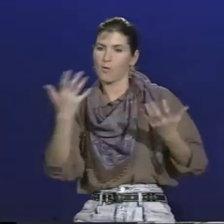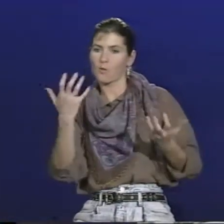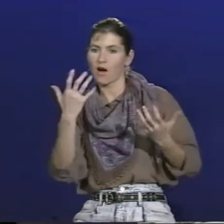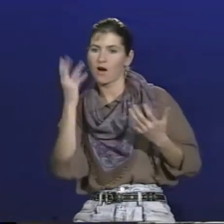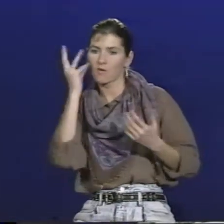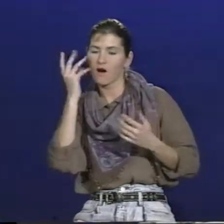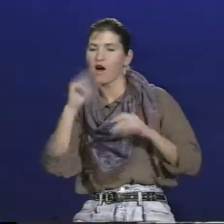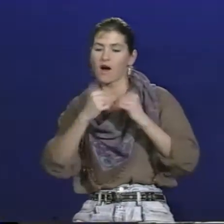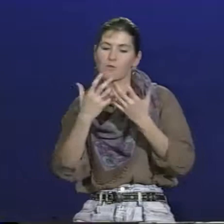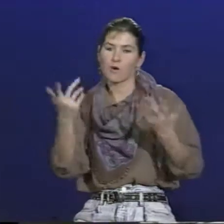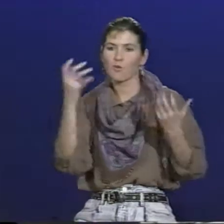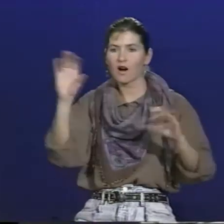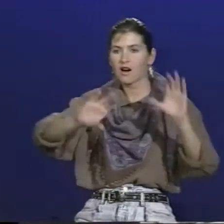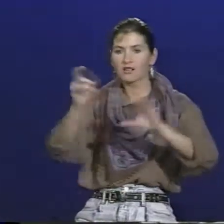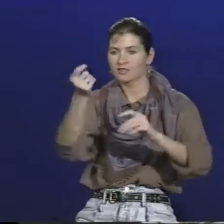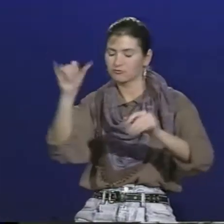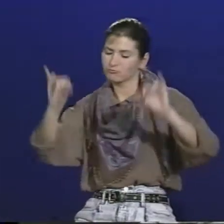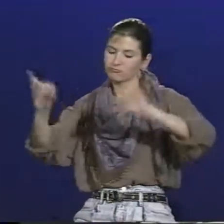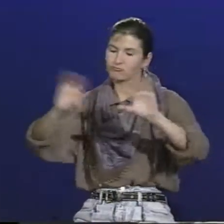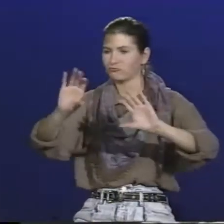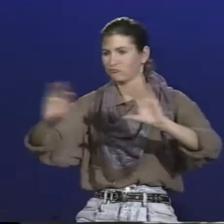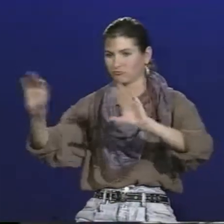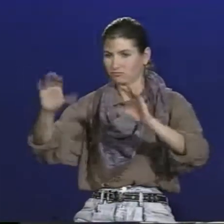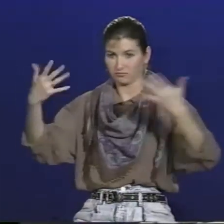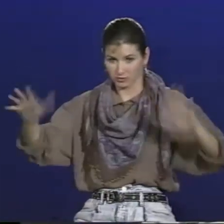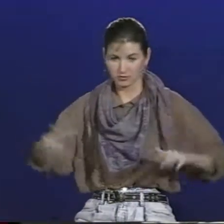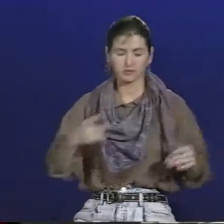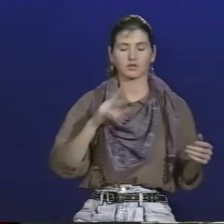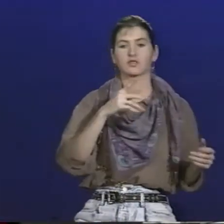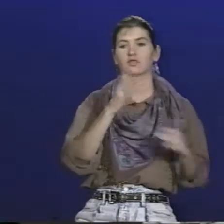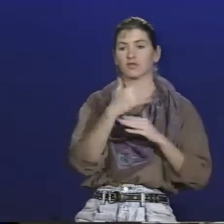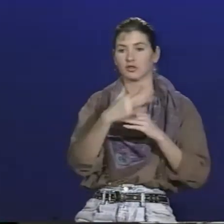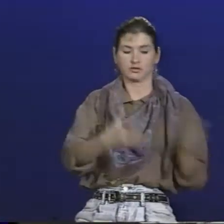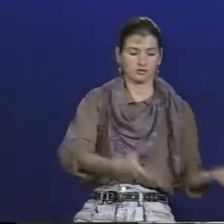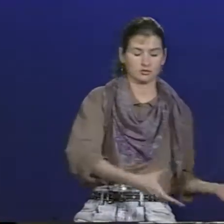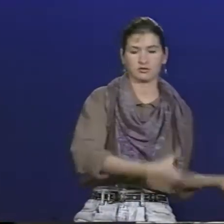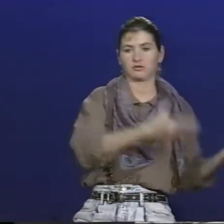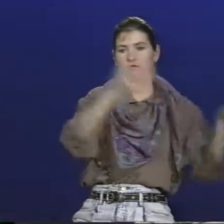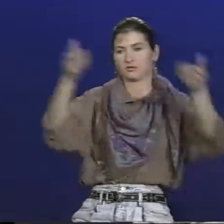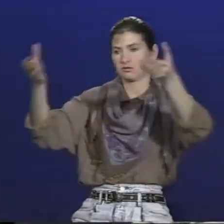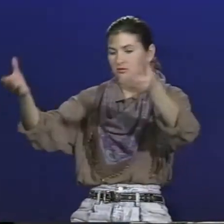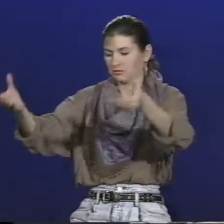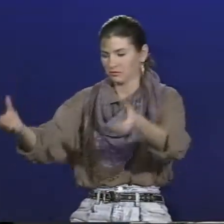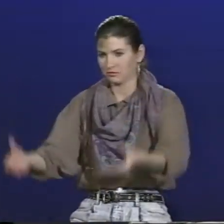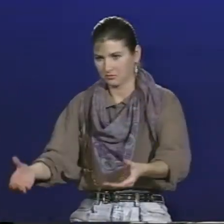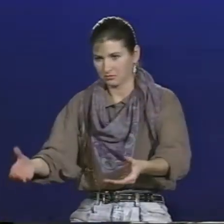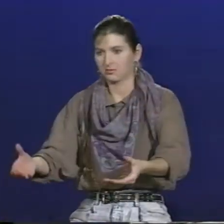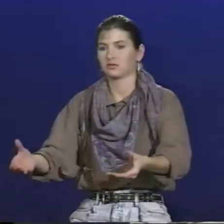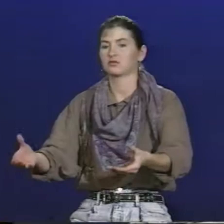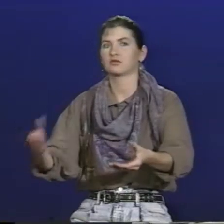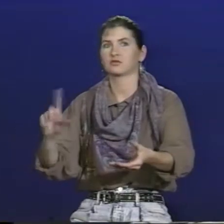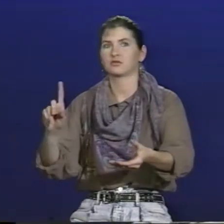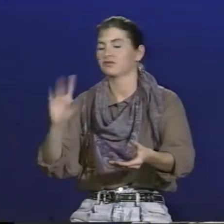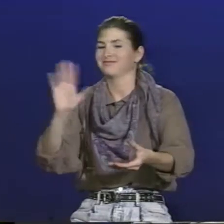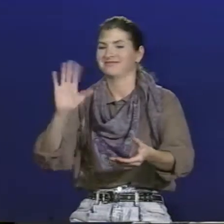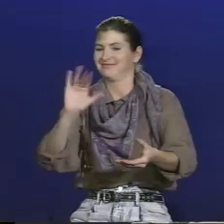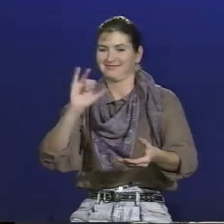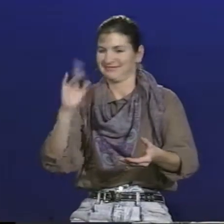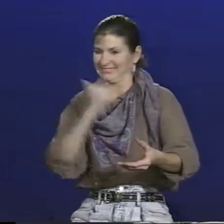You're just going to have to trust your intuition as to how much wine or how many spices you want to put in. And then you're going to put the